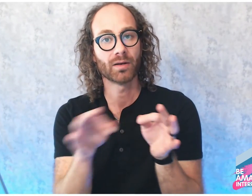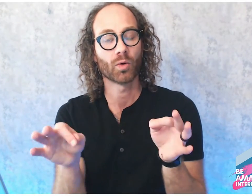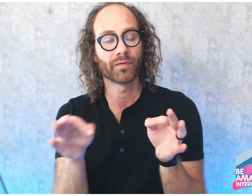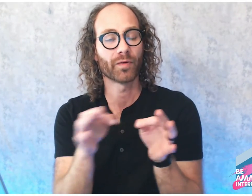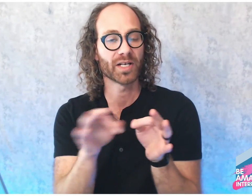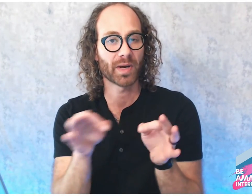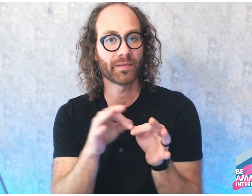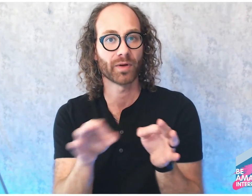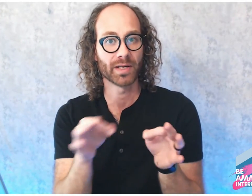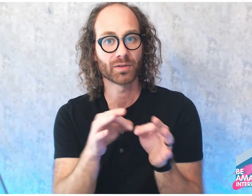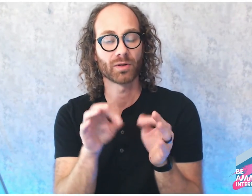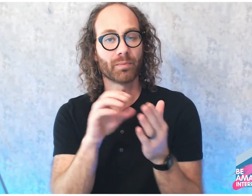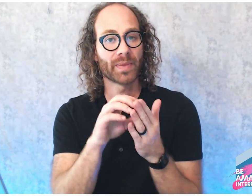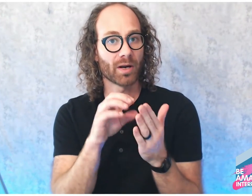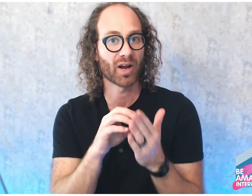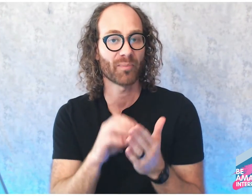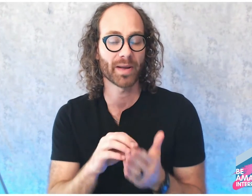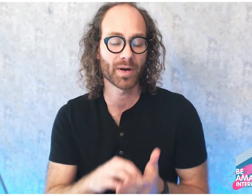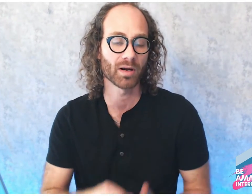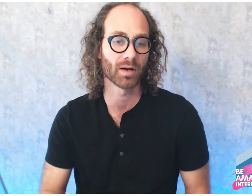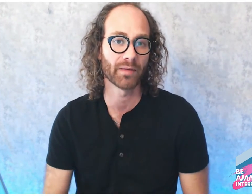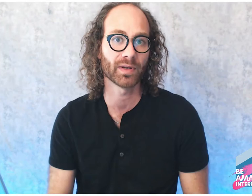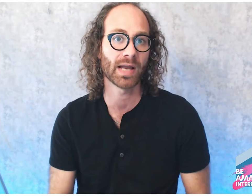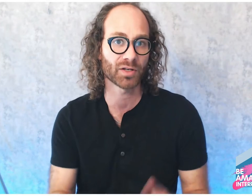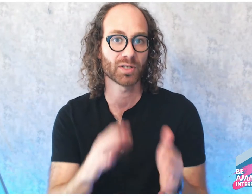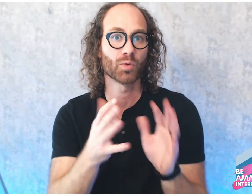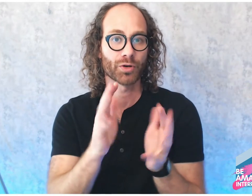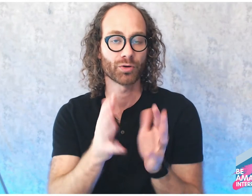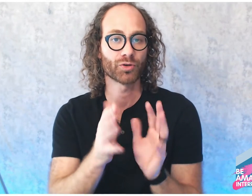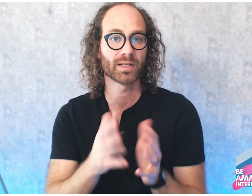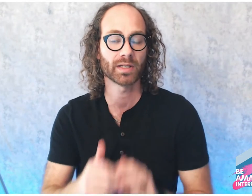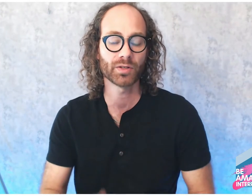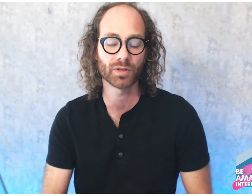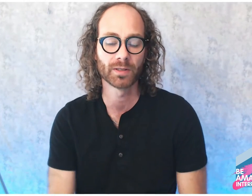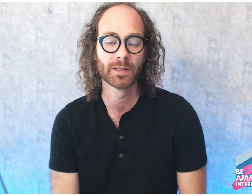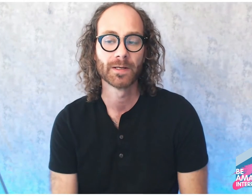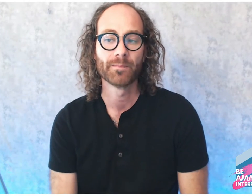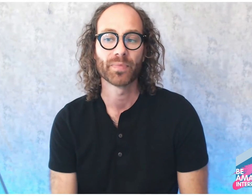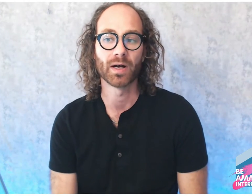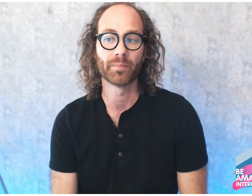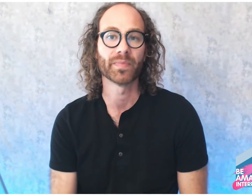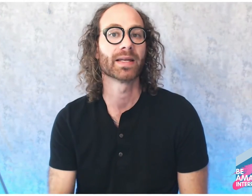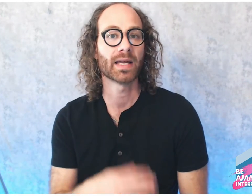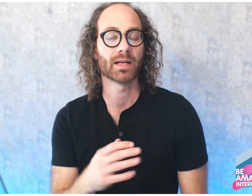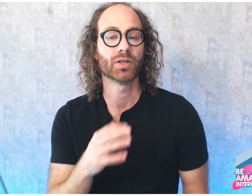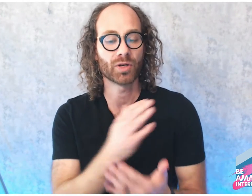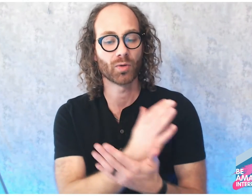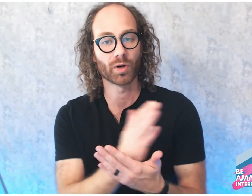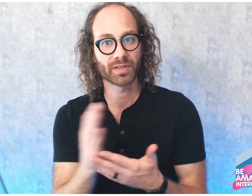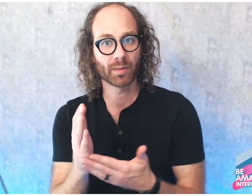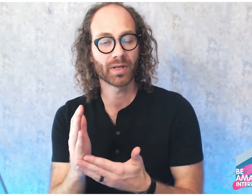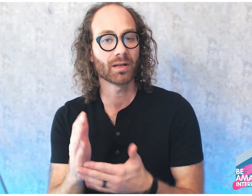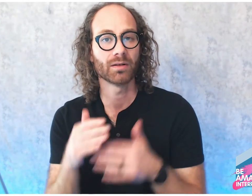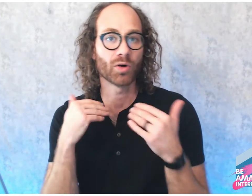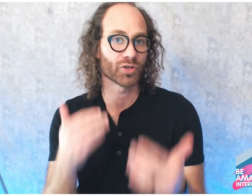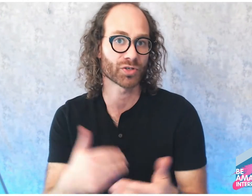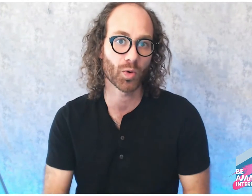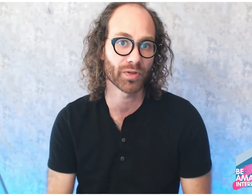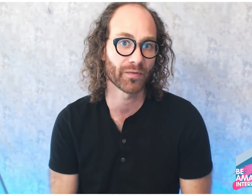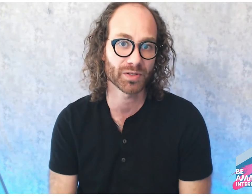phrase by phrase or paragraph by paragraph, and actually work your translation. Again, you can work something. Don't just go with the first thing you